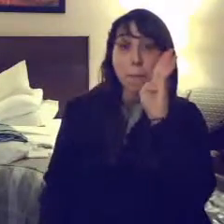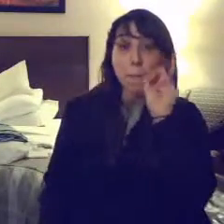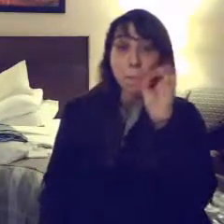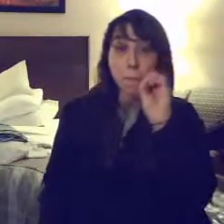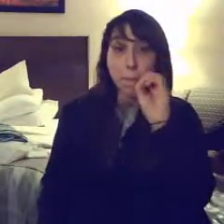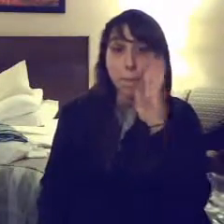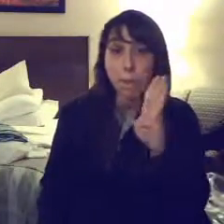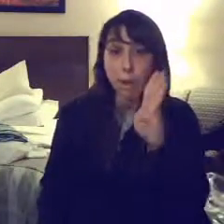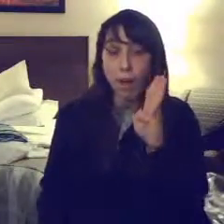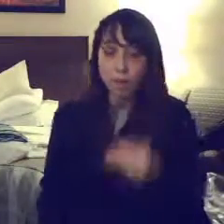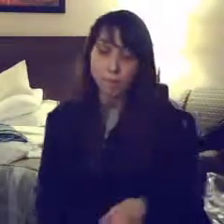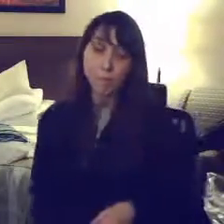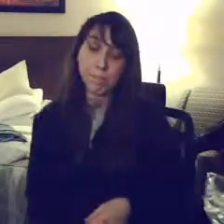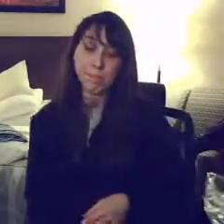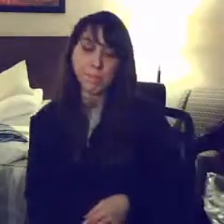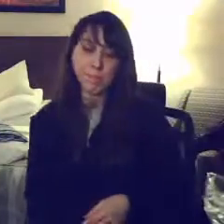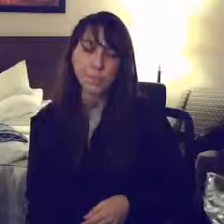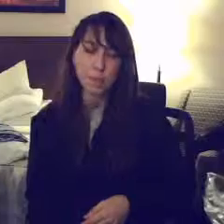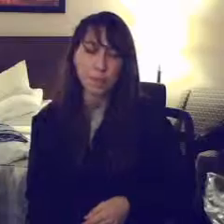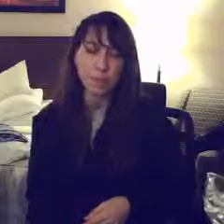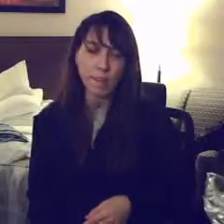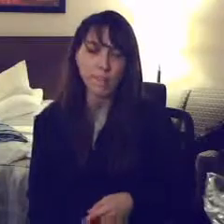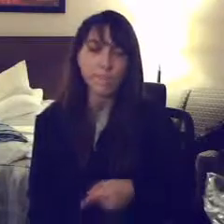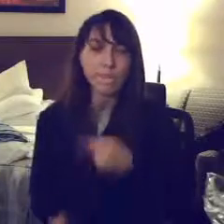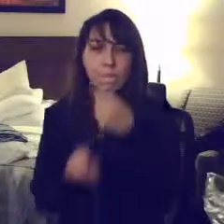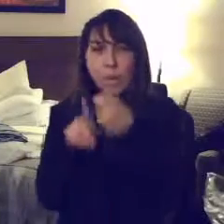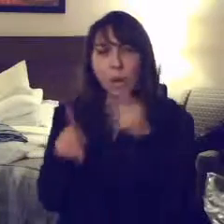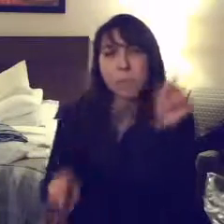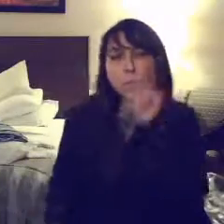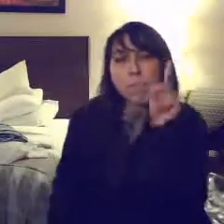welcome home, Augustine family. Welcome home. Woo!